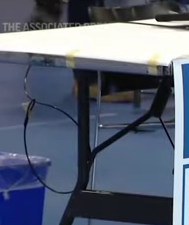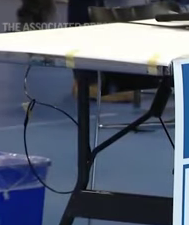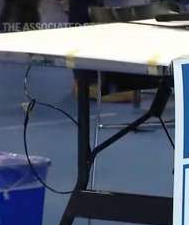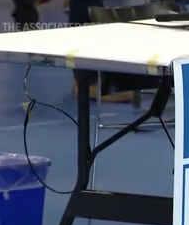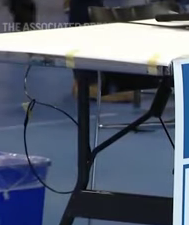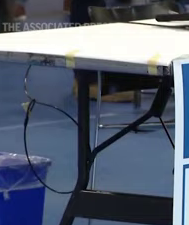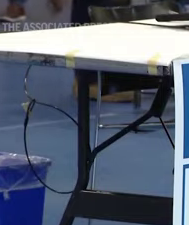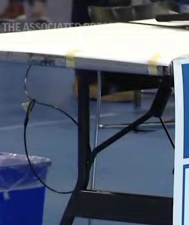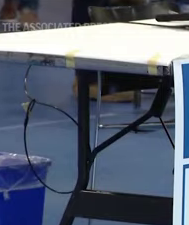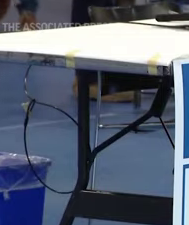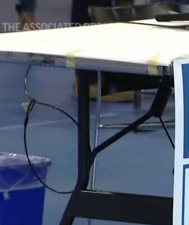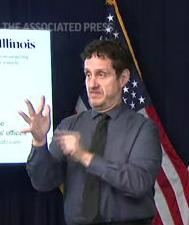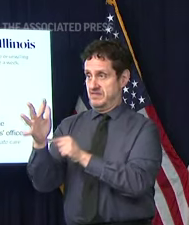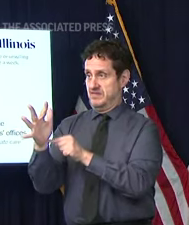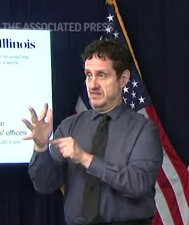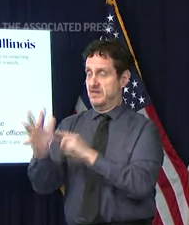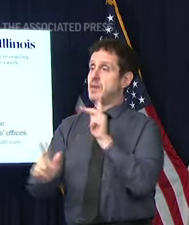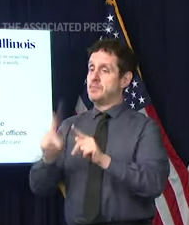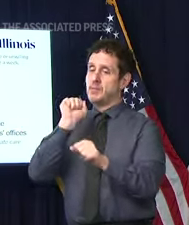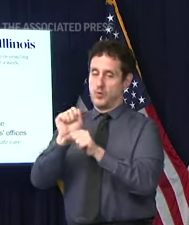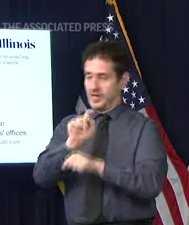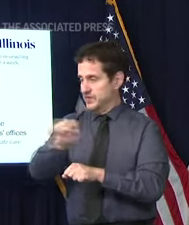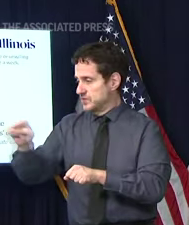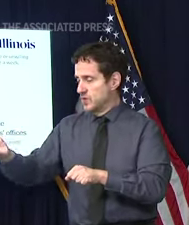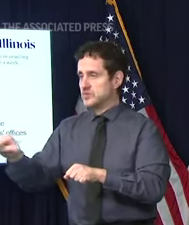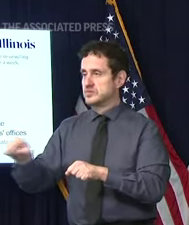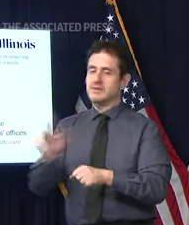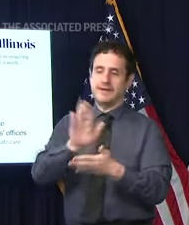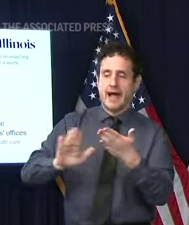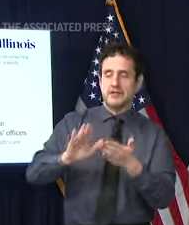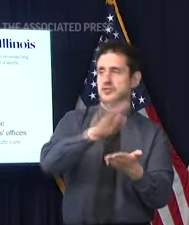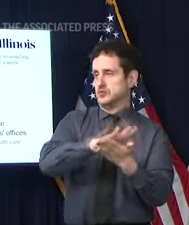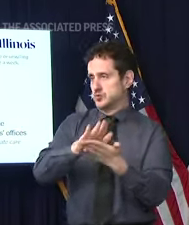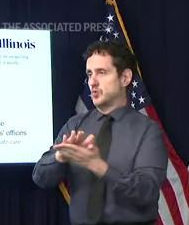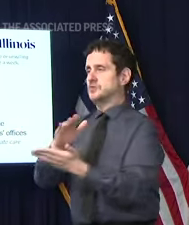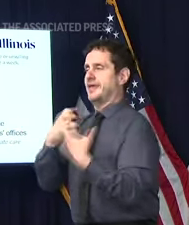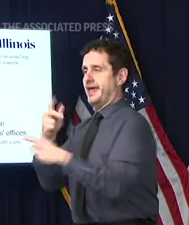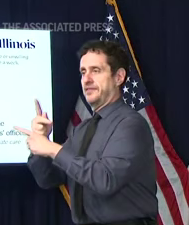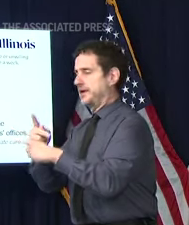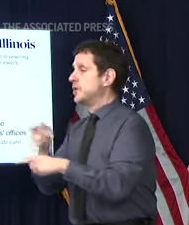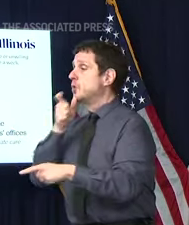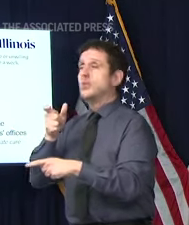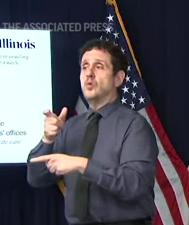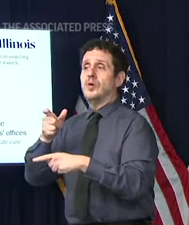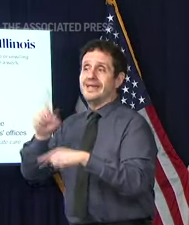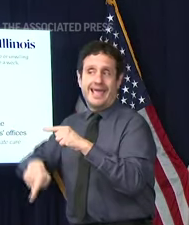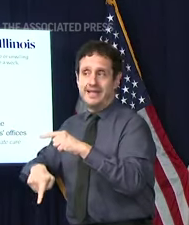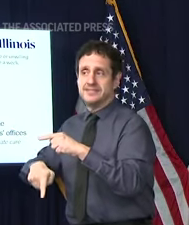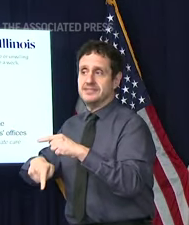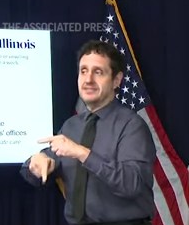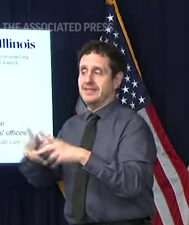5th, individuals working in these settings who are unable or unwilling to receive their first dose of vaccine